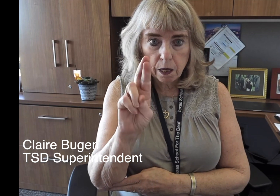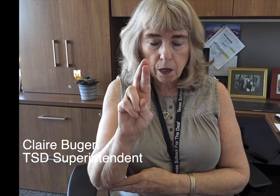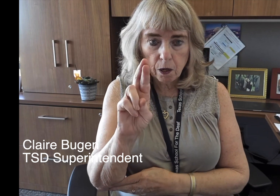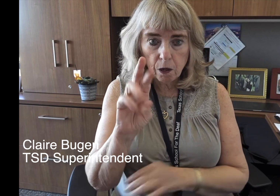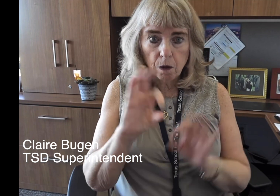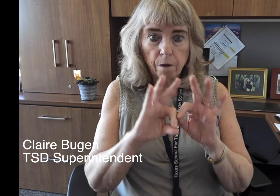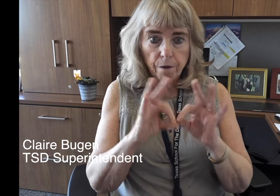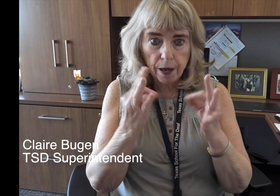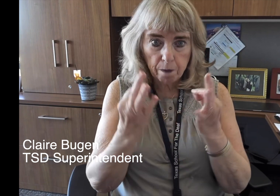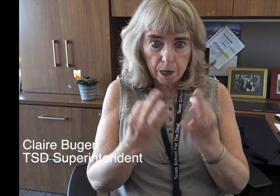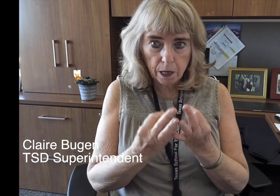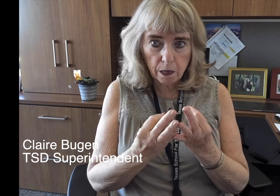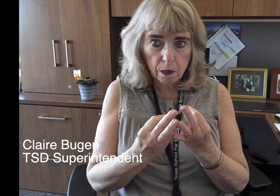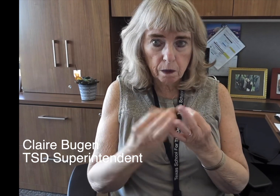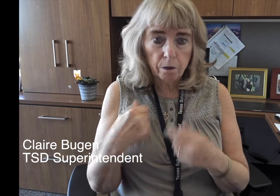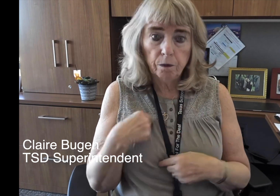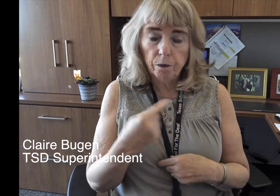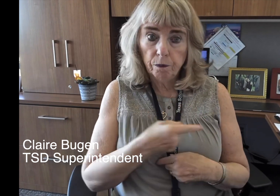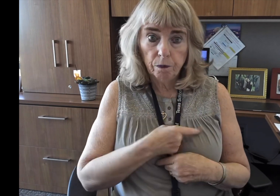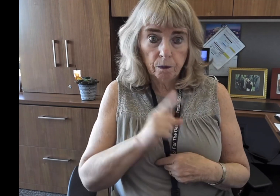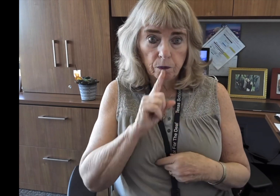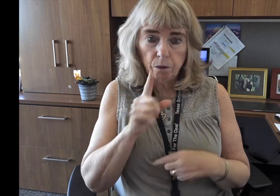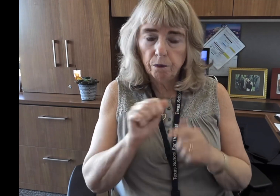Dear TSD families,